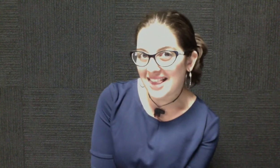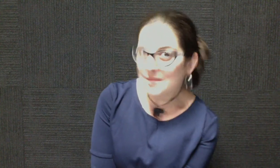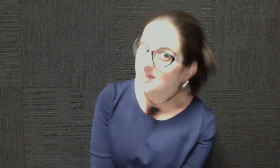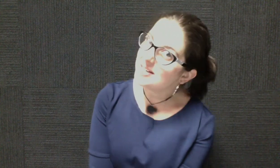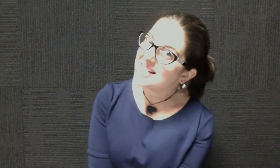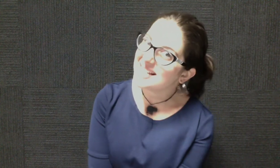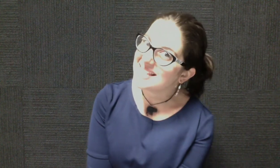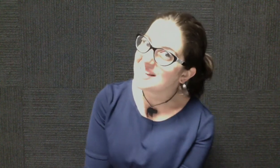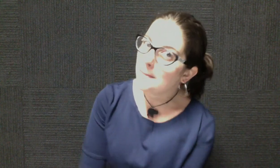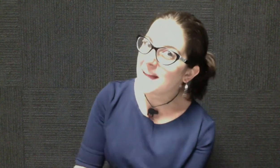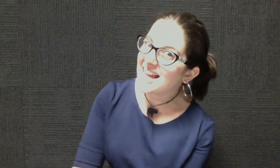the Rent Auditions. Bye!